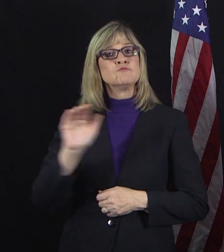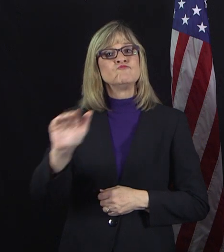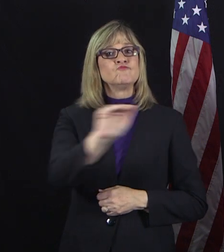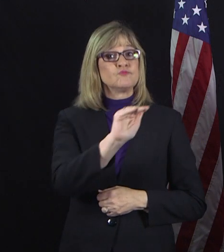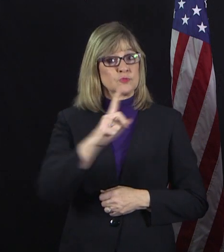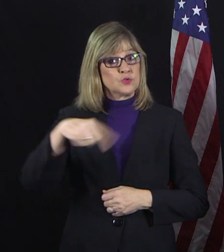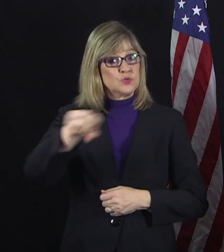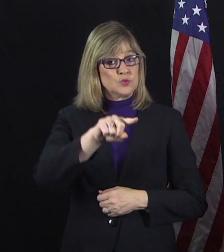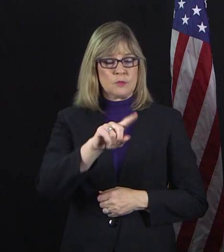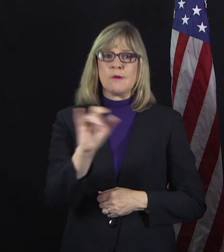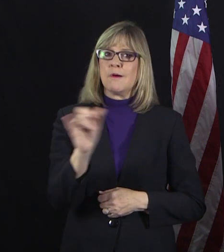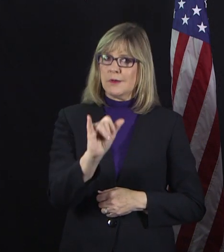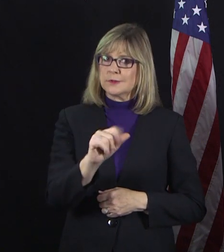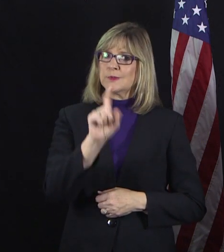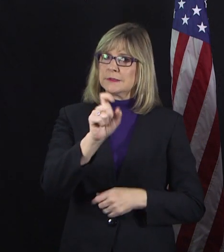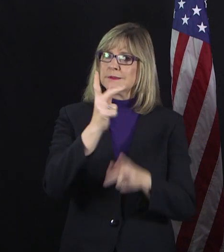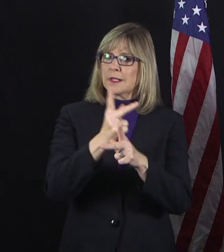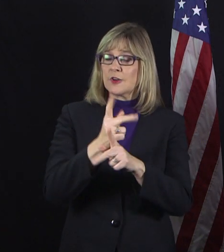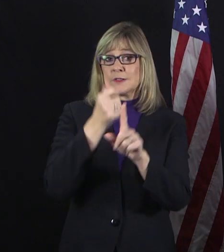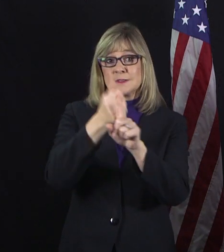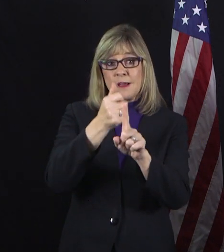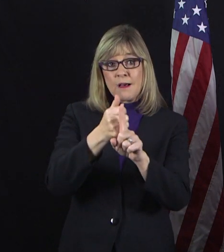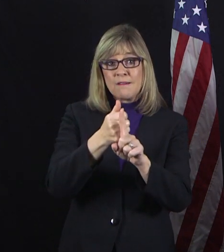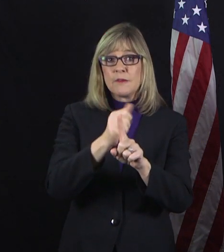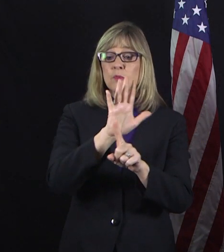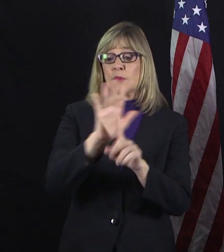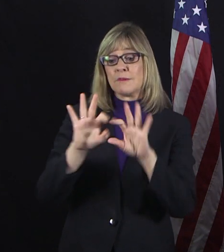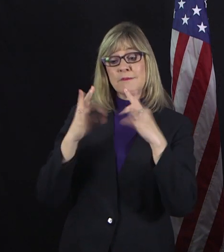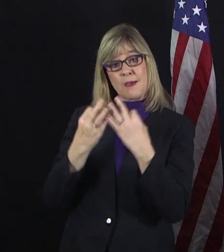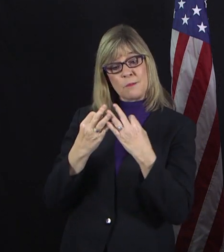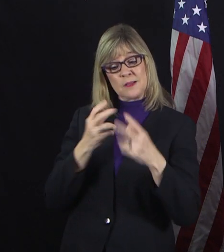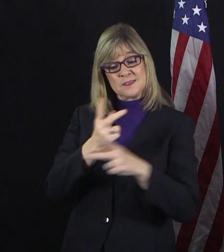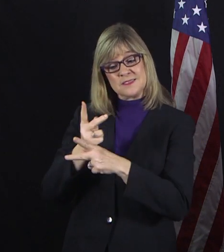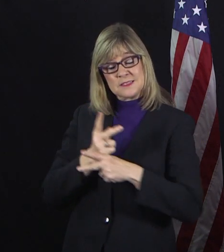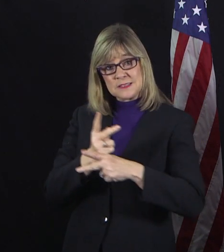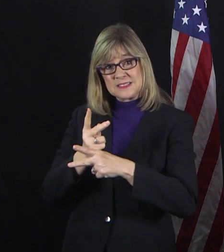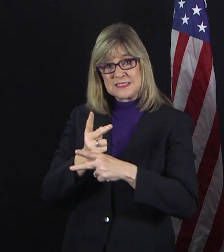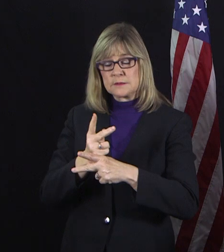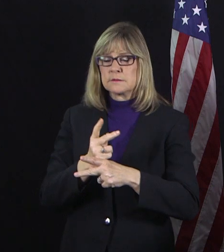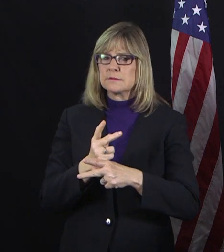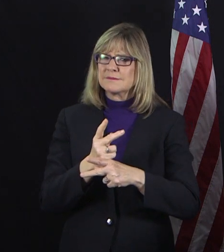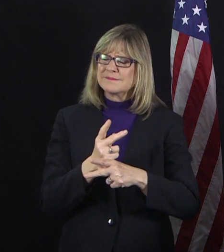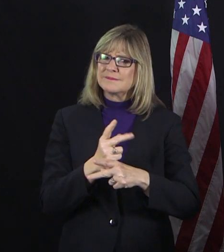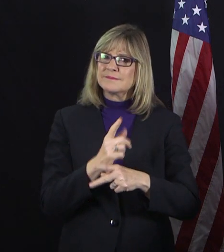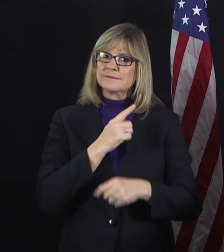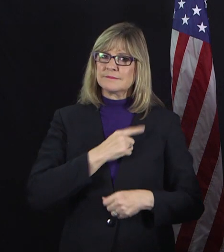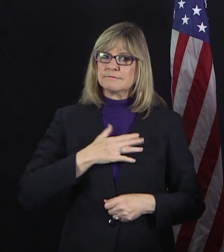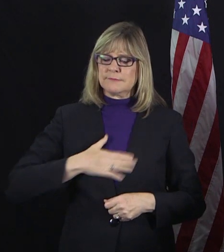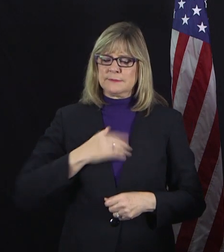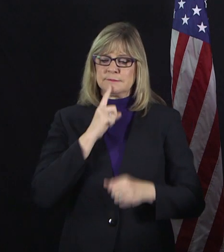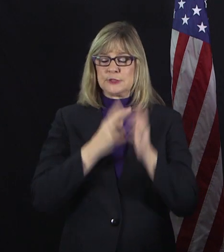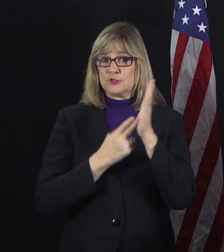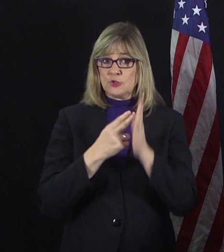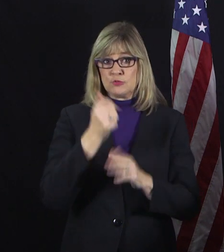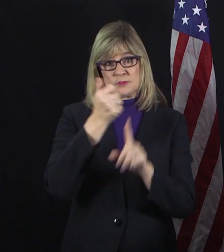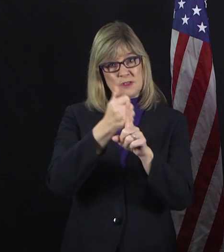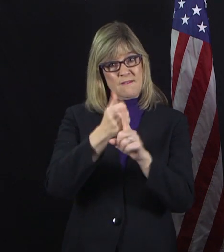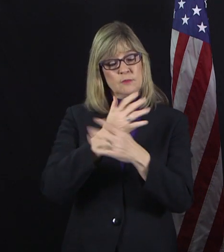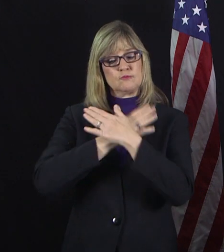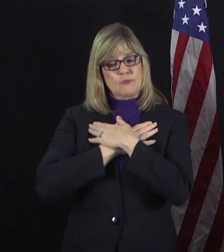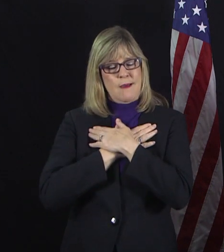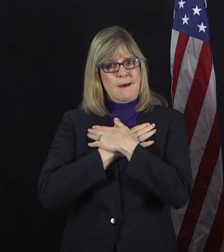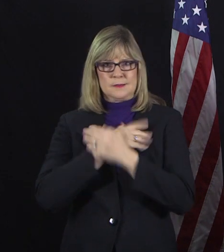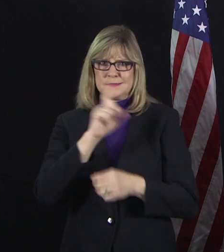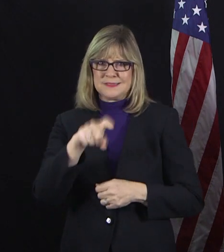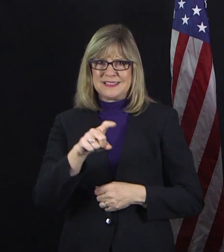you also need to take care of yourself and take care of your family. Make sure that you are getting the rest that you need, that you're not